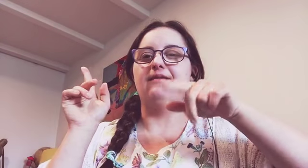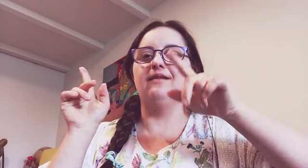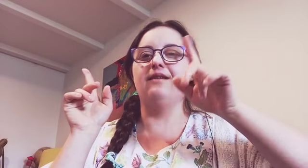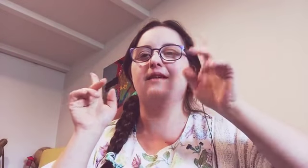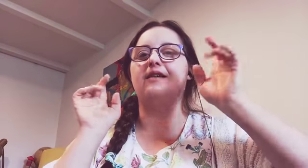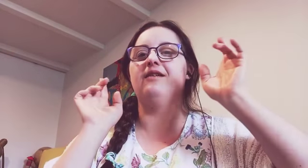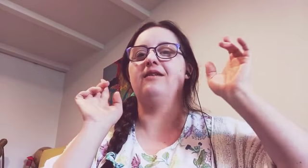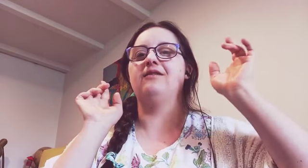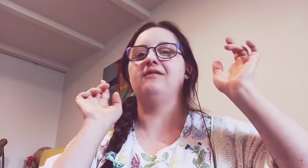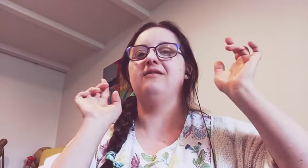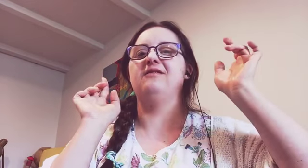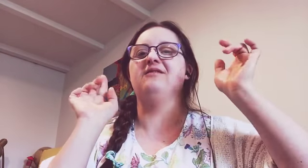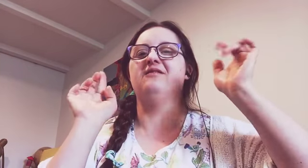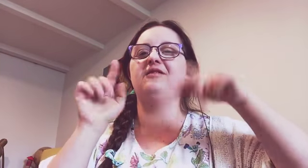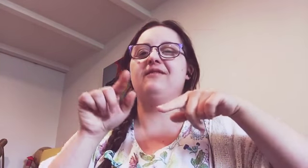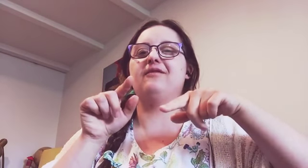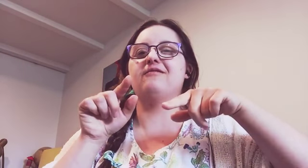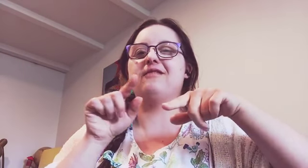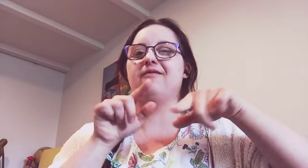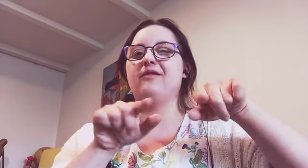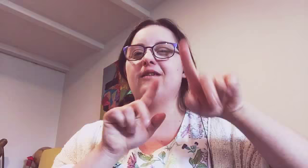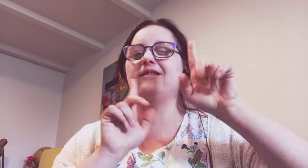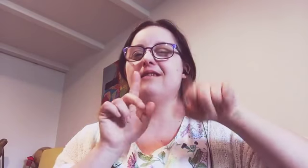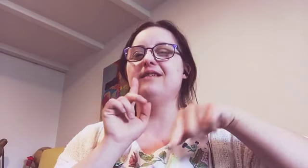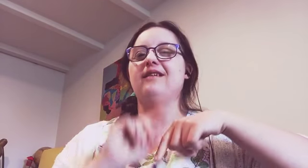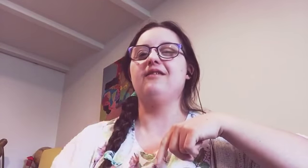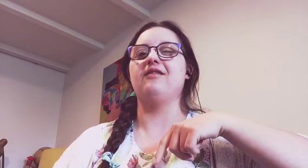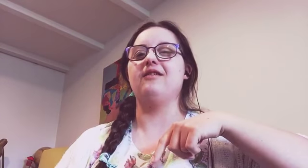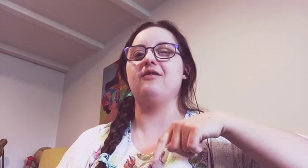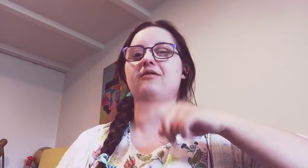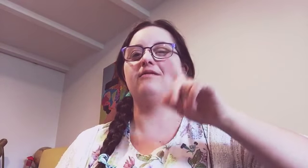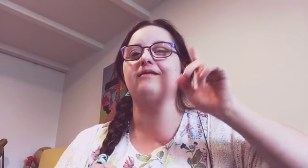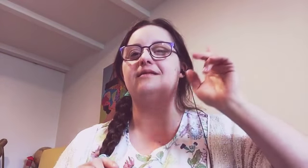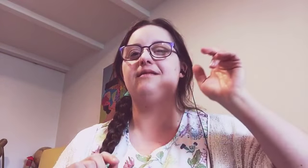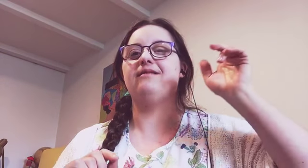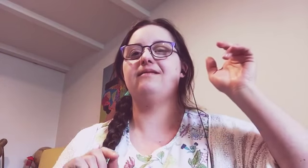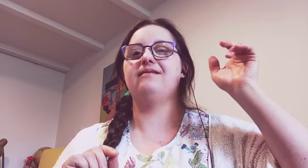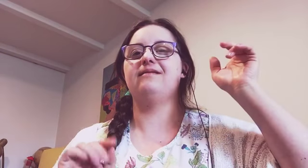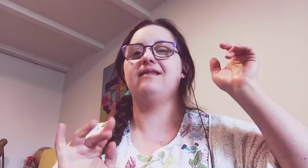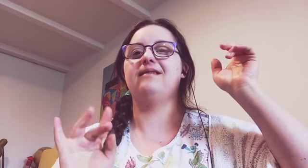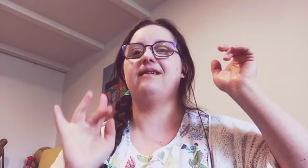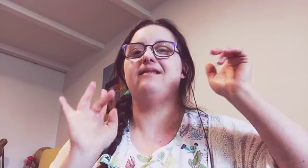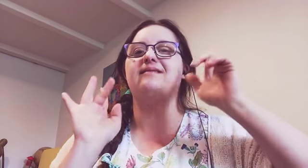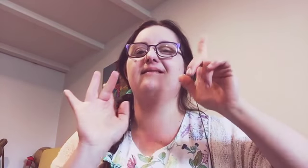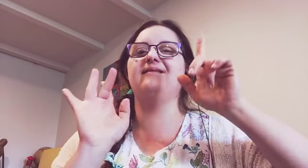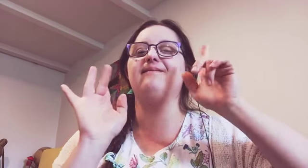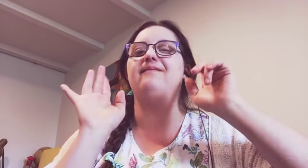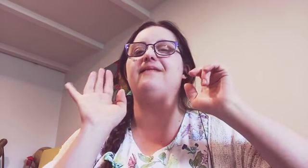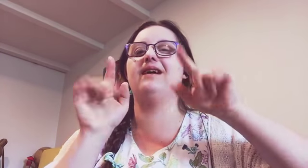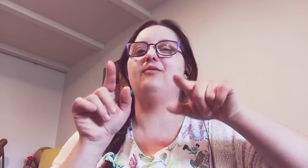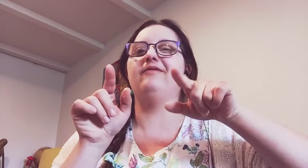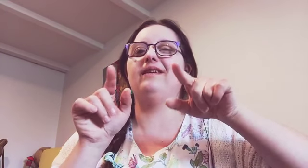software, you can use iMovie